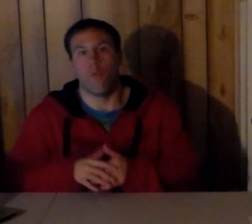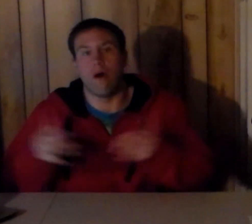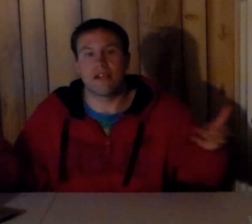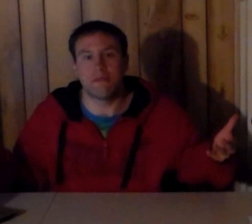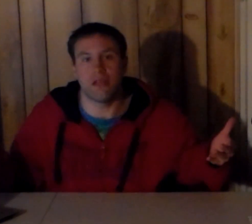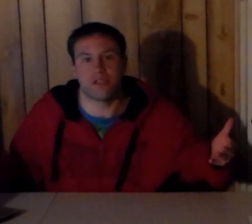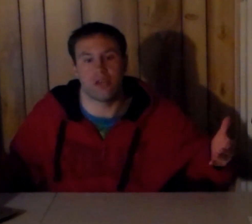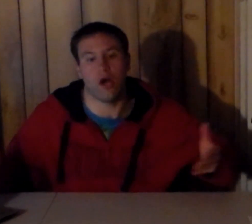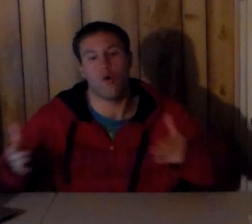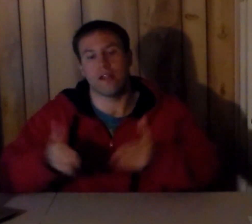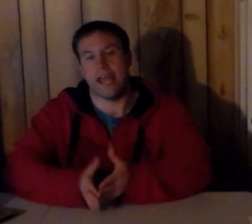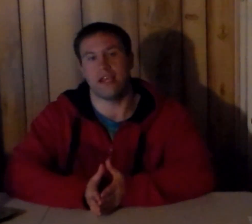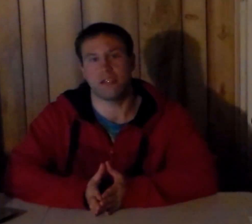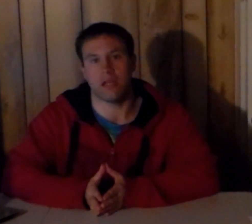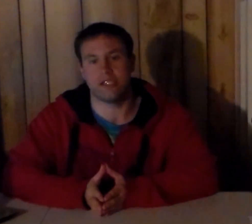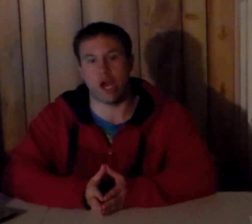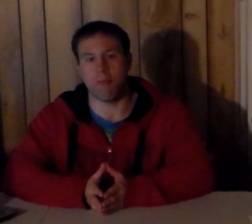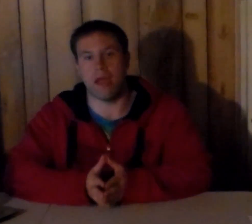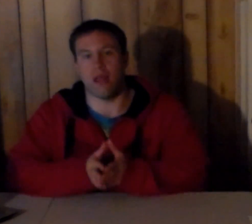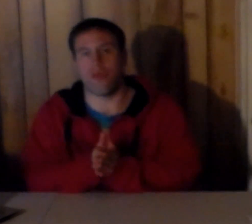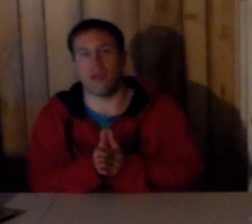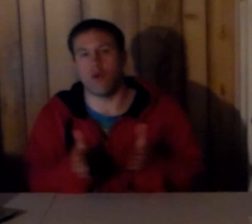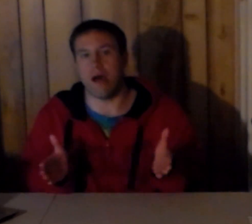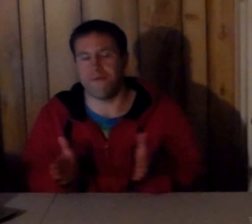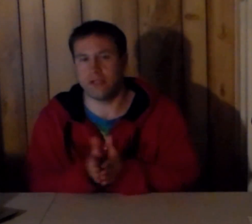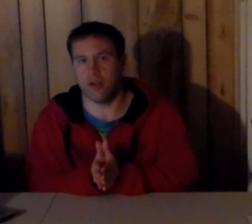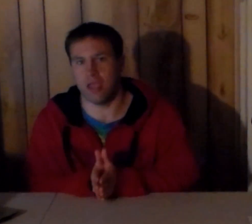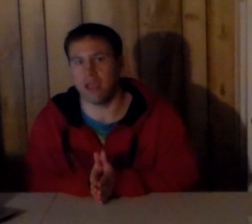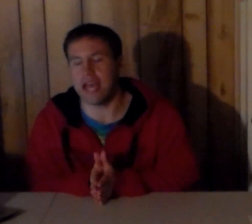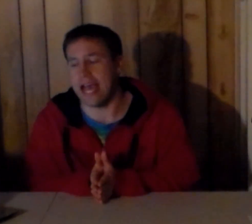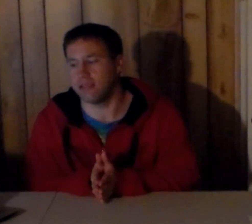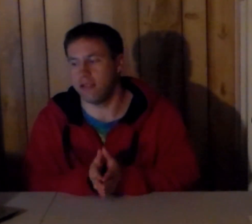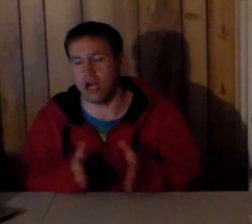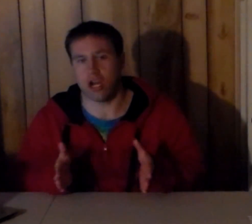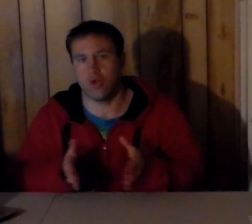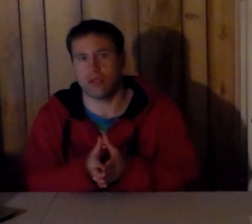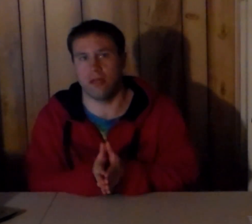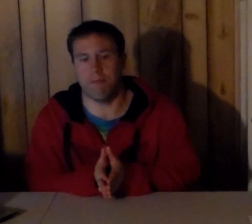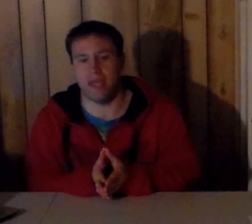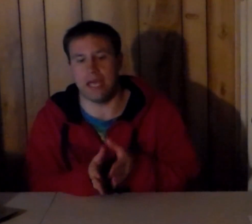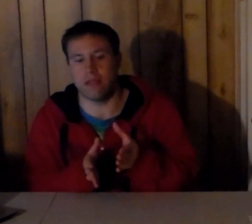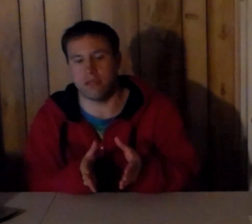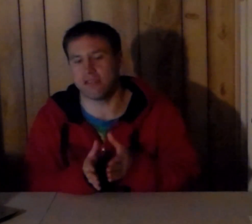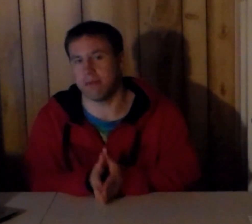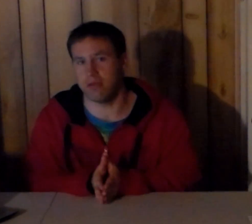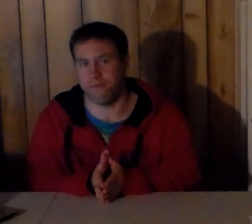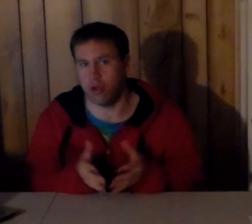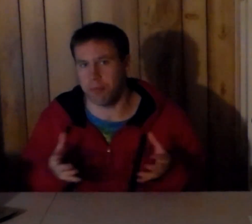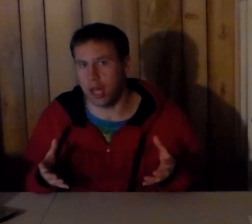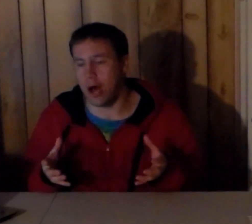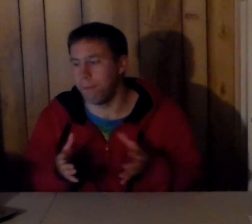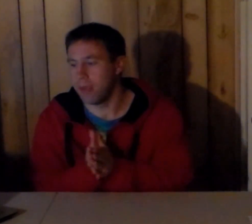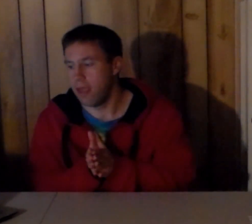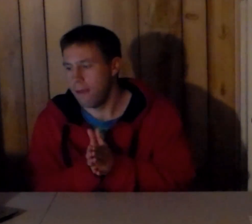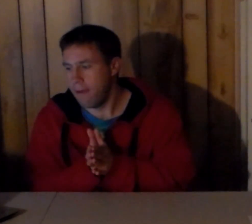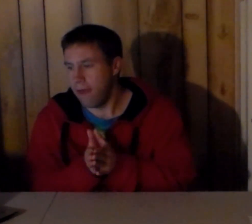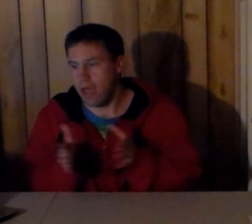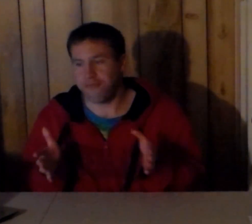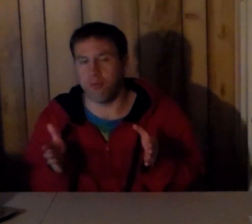welcome to the show ladies and gentlemen thank you all for tuning in guys the article is going to be in the description for you below it's